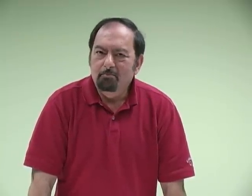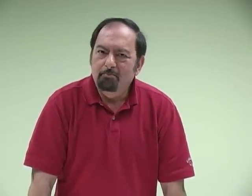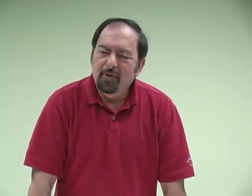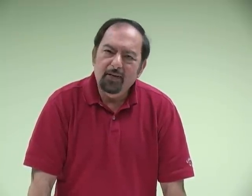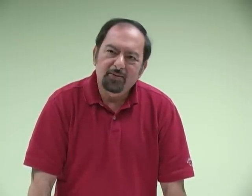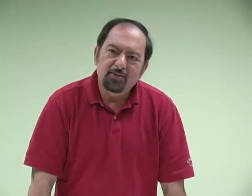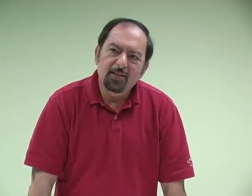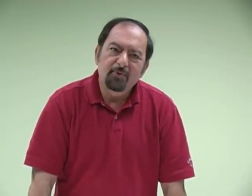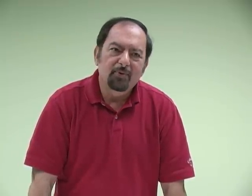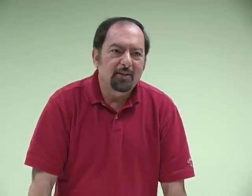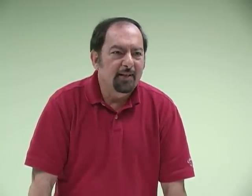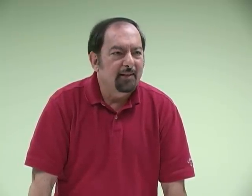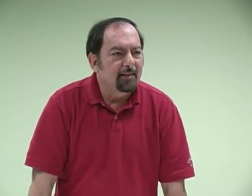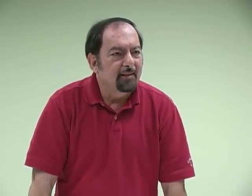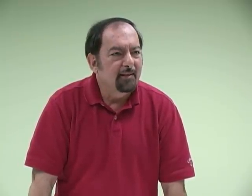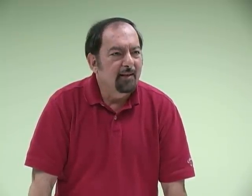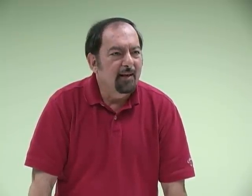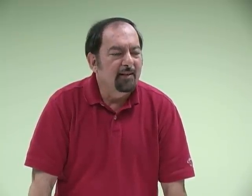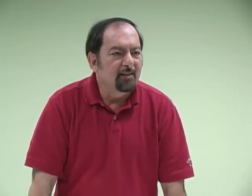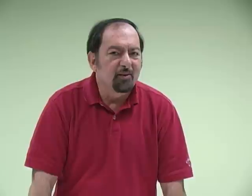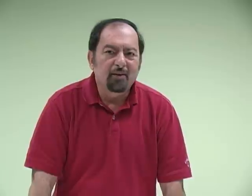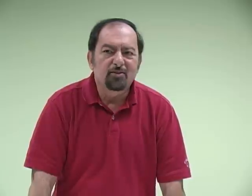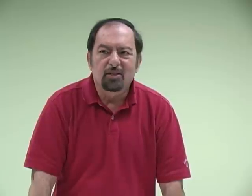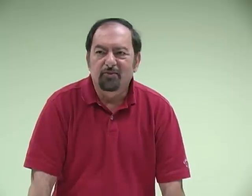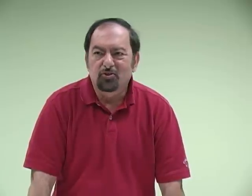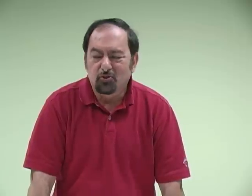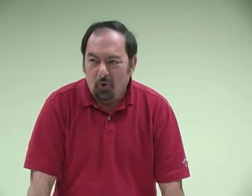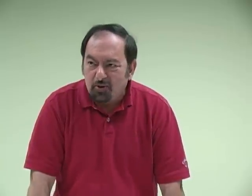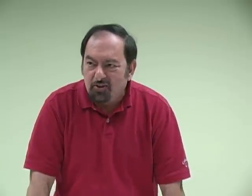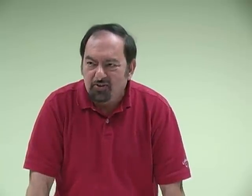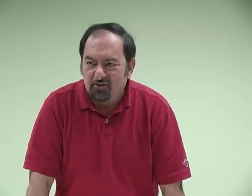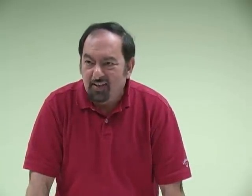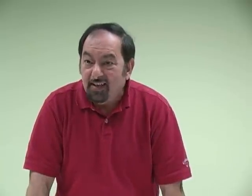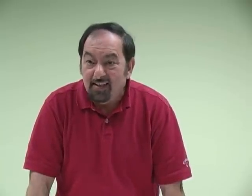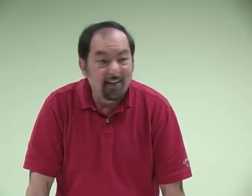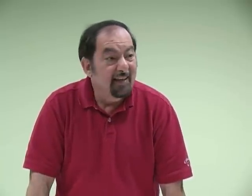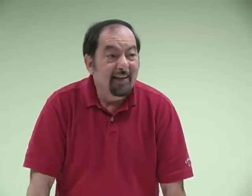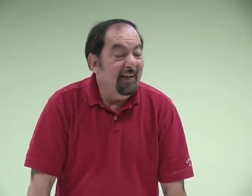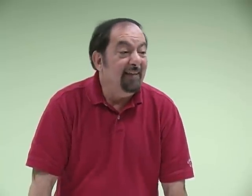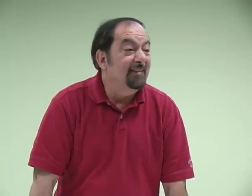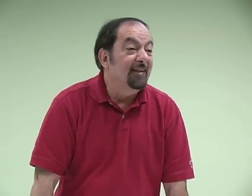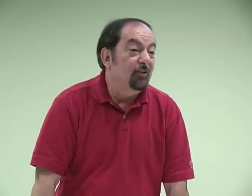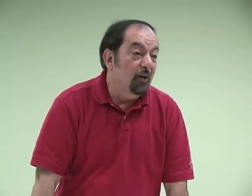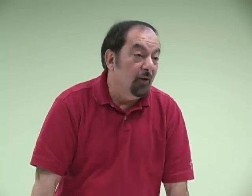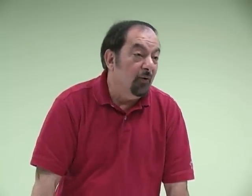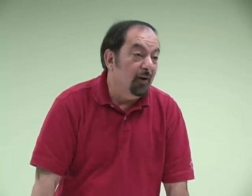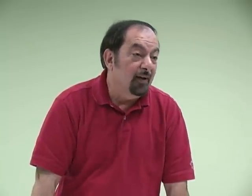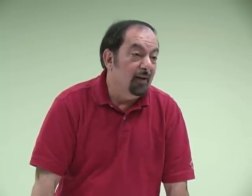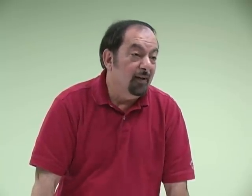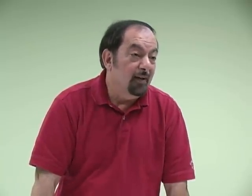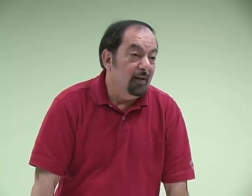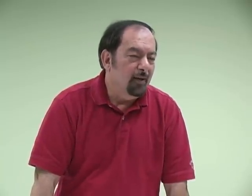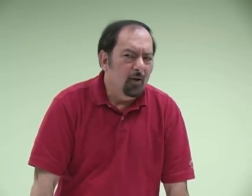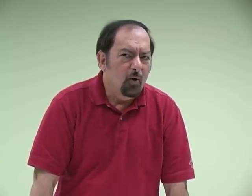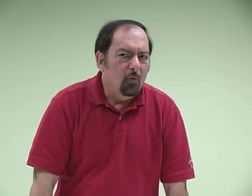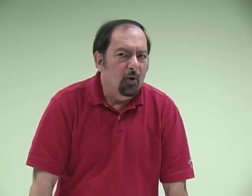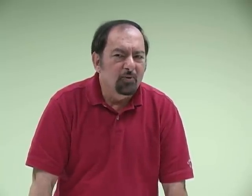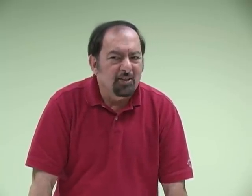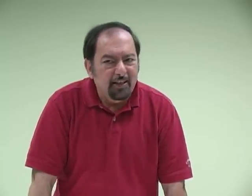But he was sleeping with Leah. And in the darkness of his soulish understanding, he did not know. Well, who's